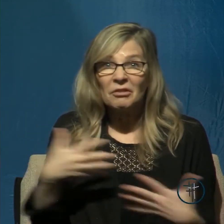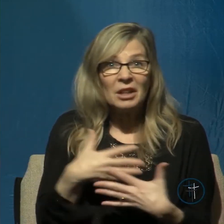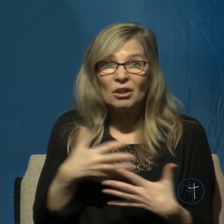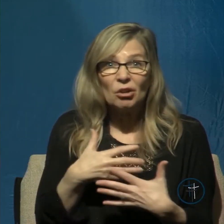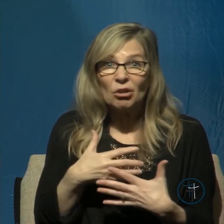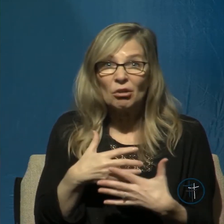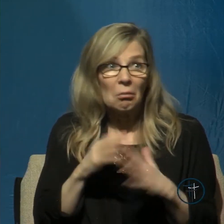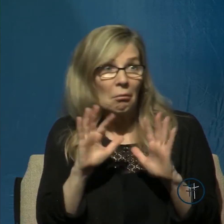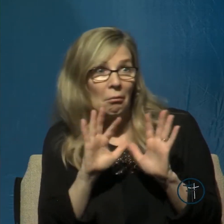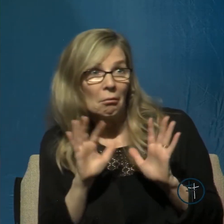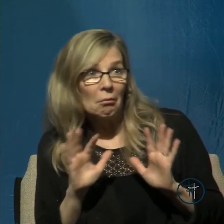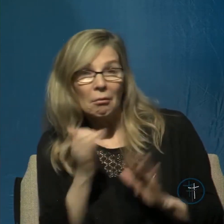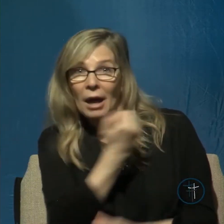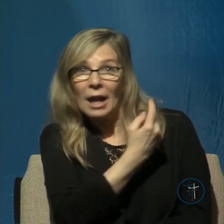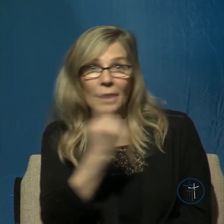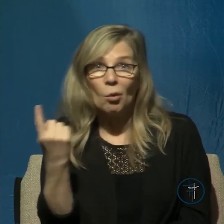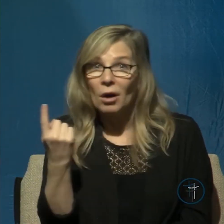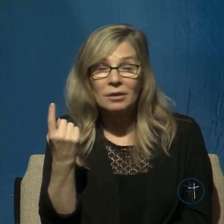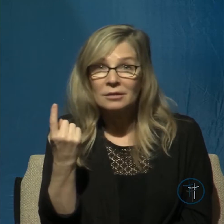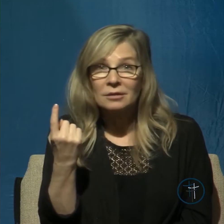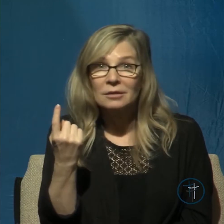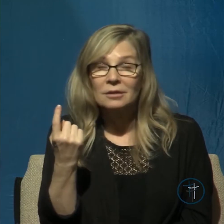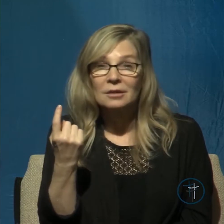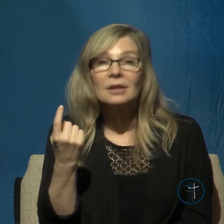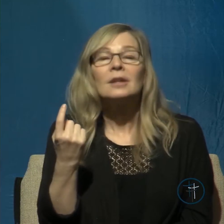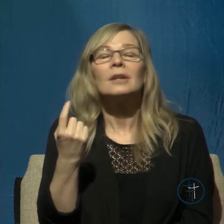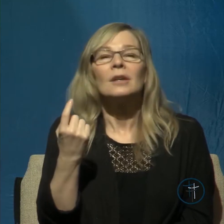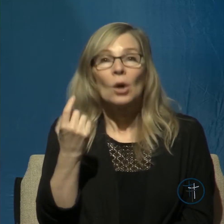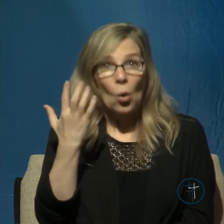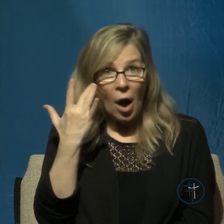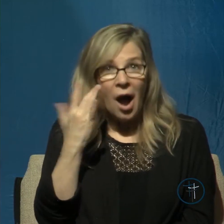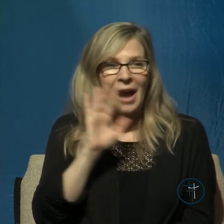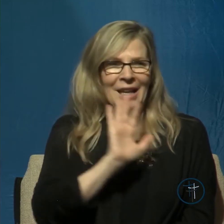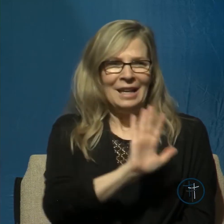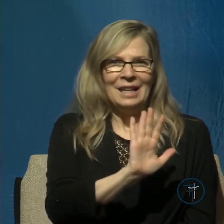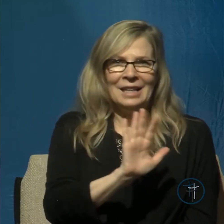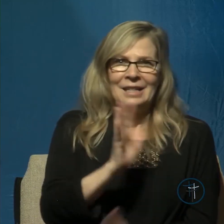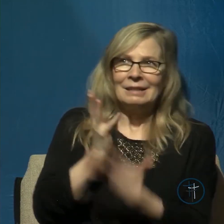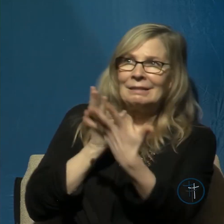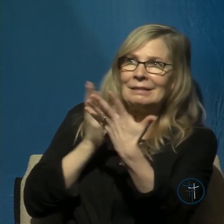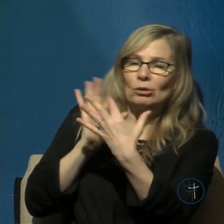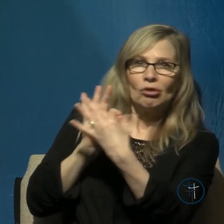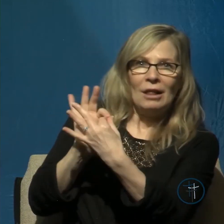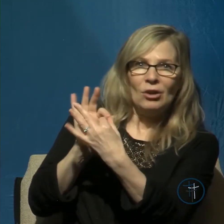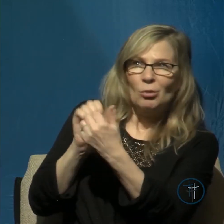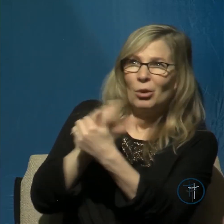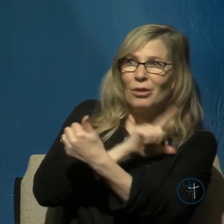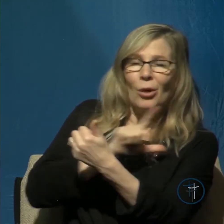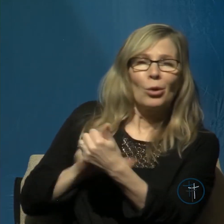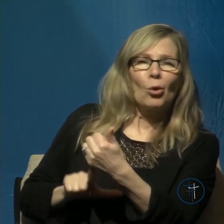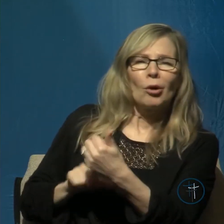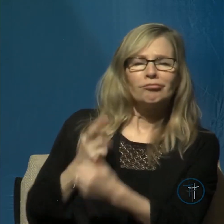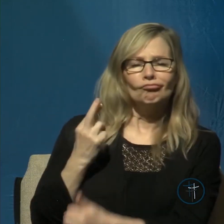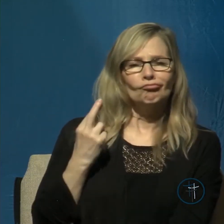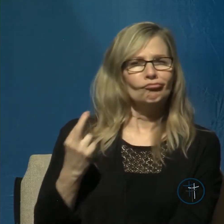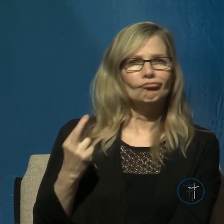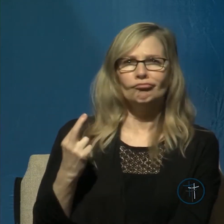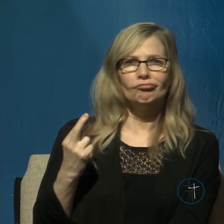or anything is because his relationship with the Lord is so close that God has become three